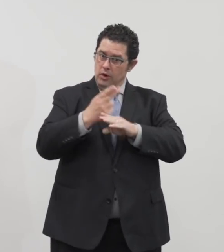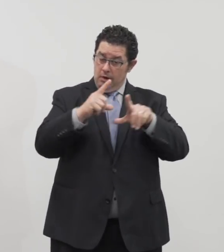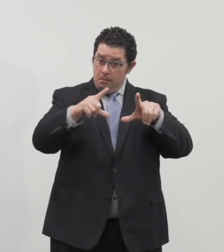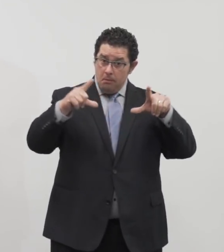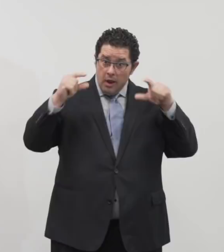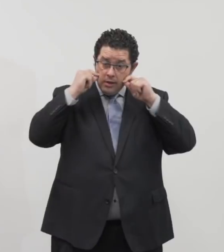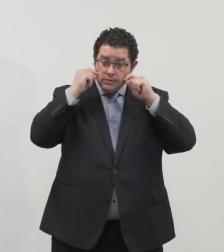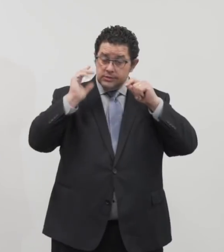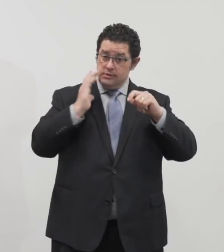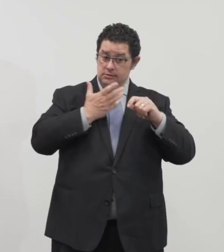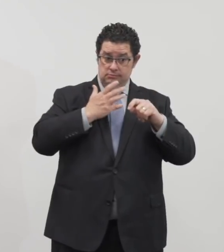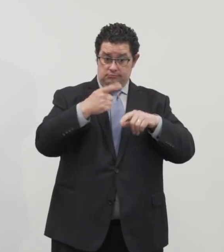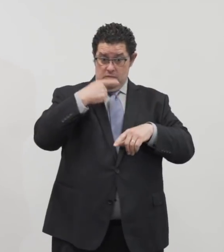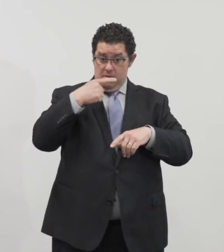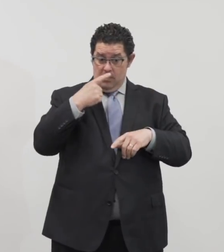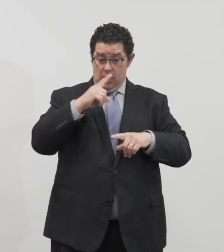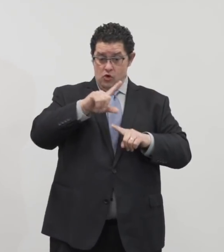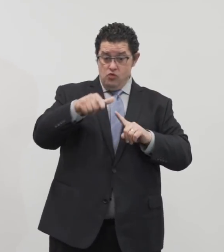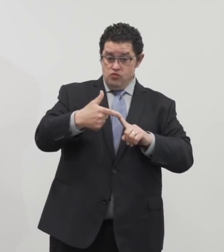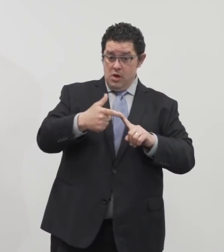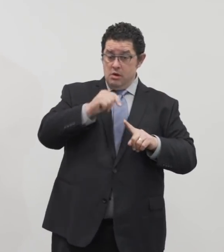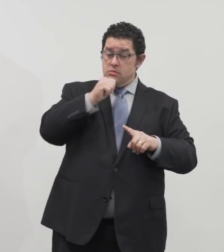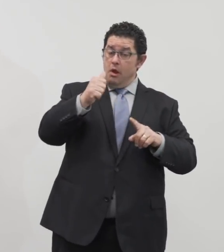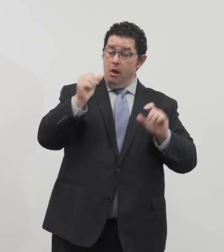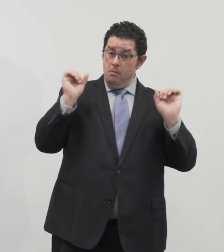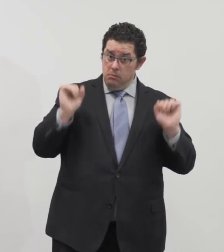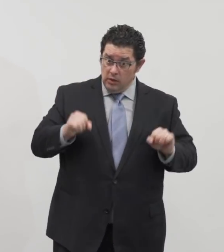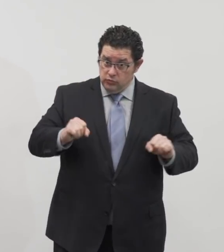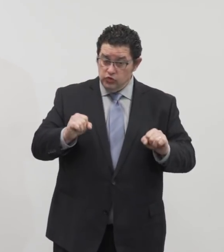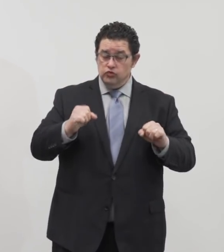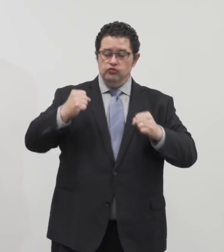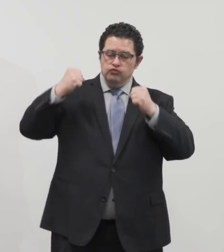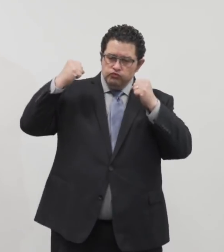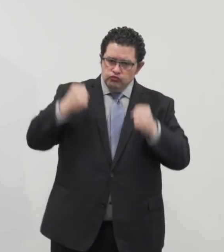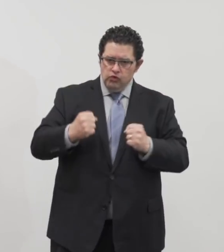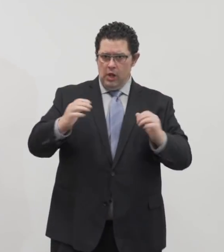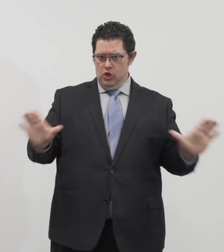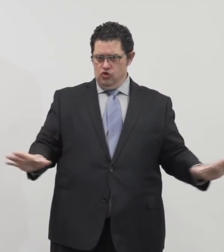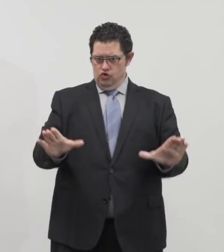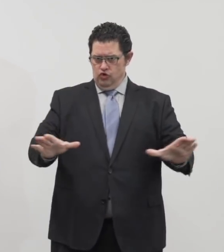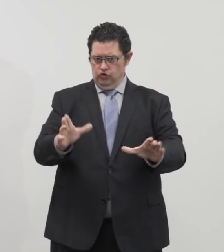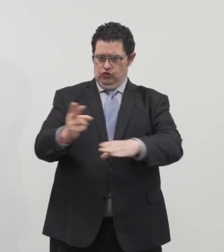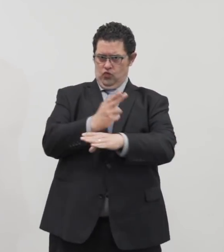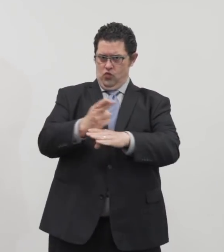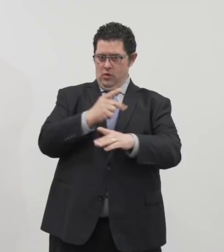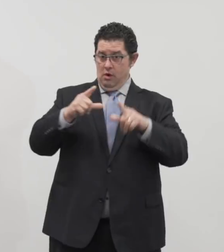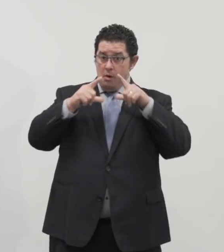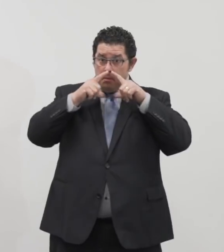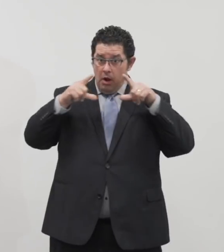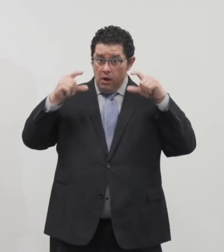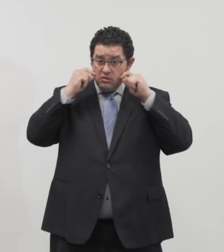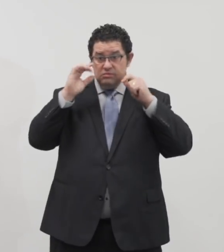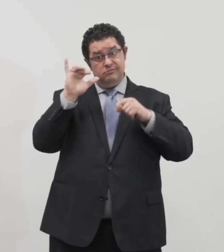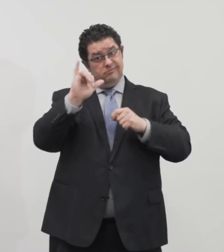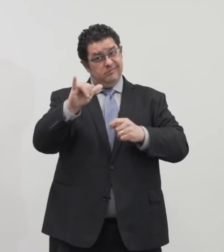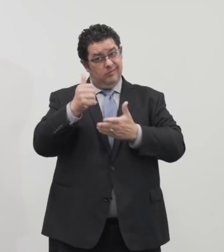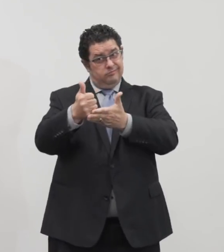social distancing is not possible is strongly, strongly encouraged and will be a big part of our recovery.